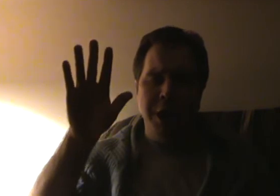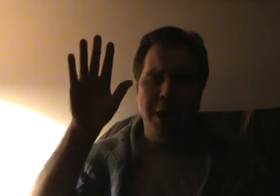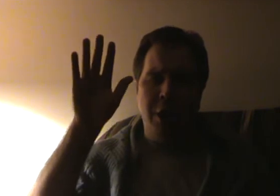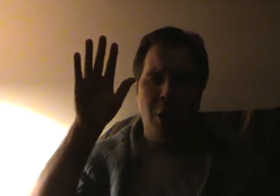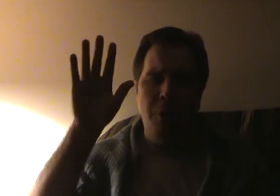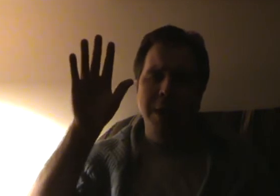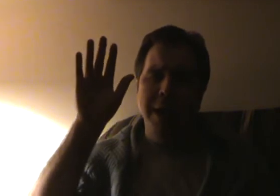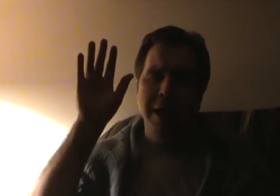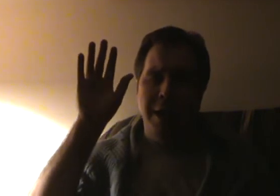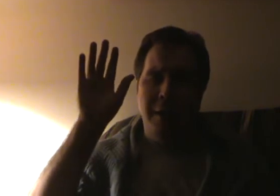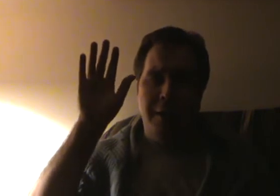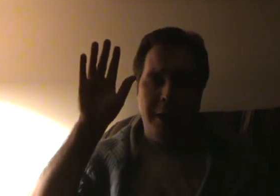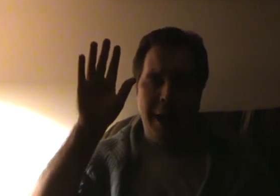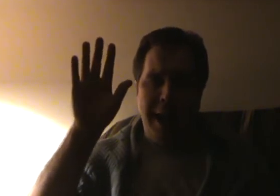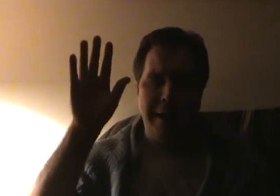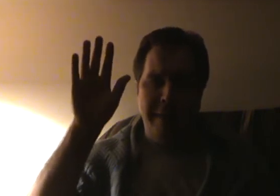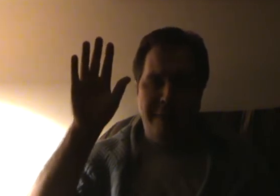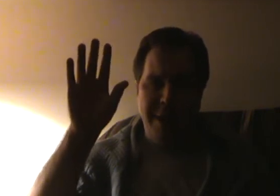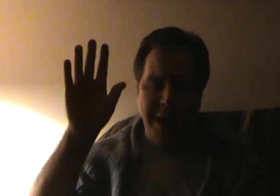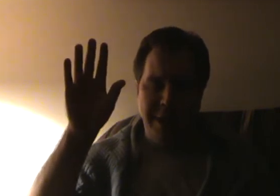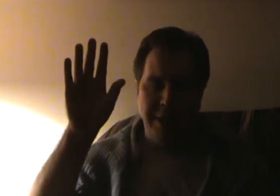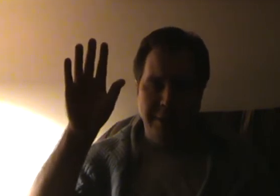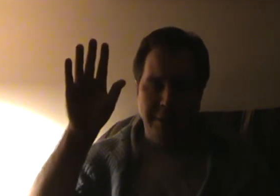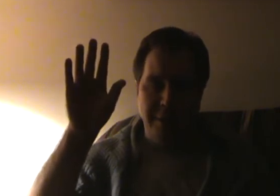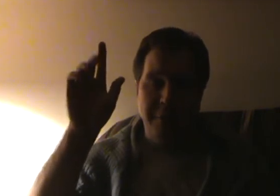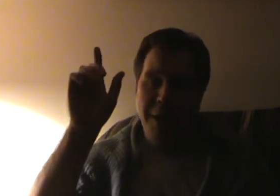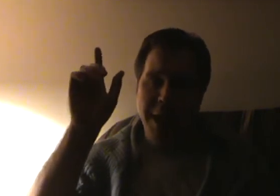and their own lack of faith. Fine.